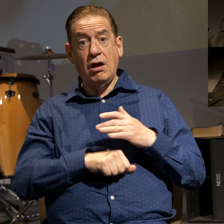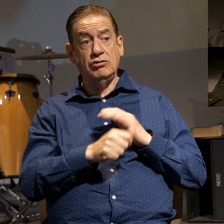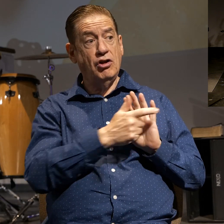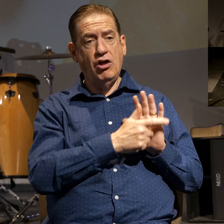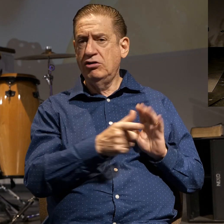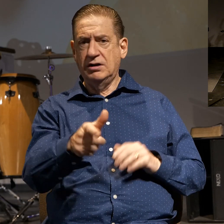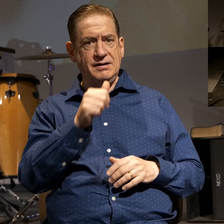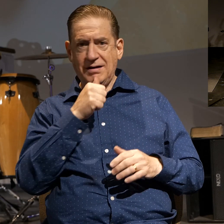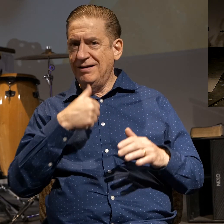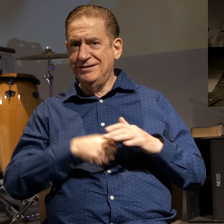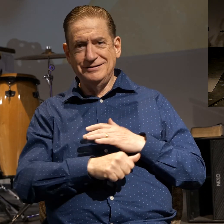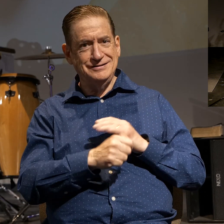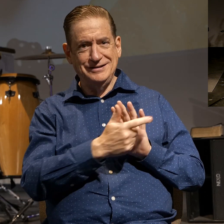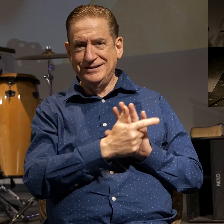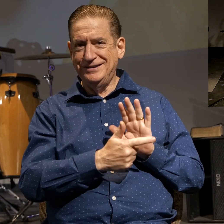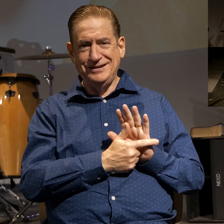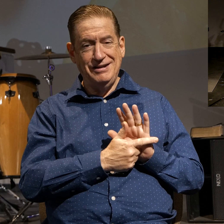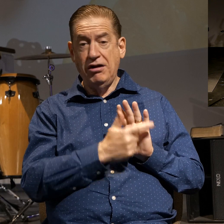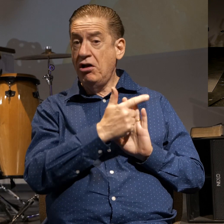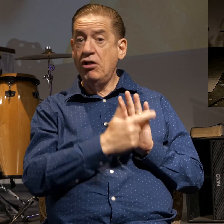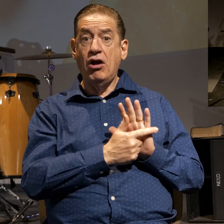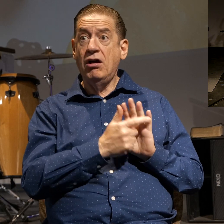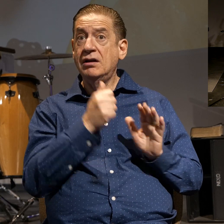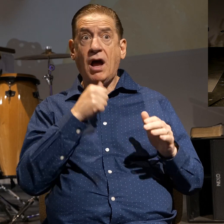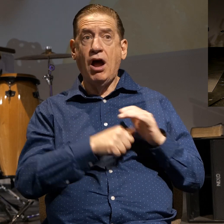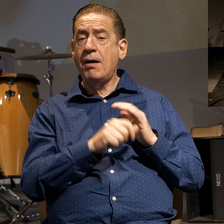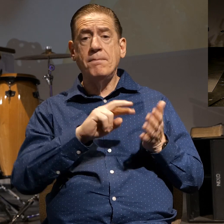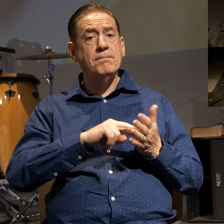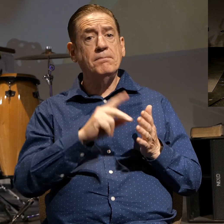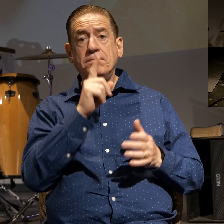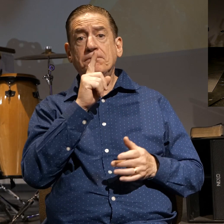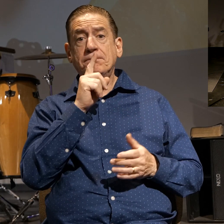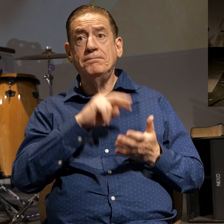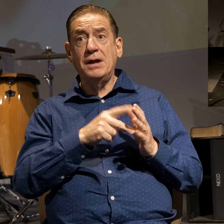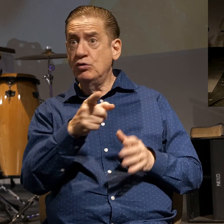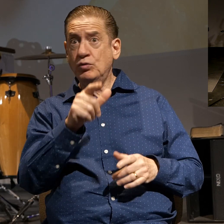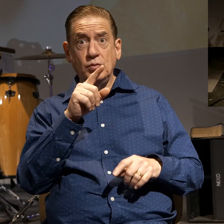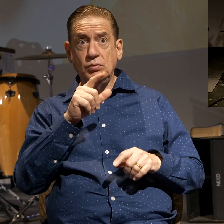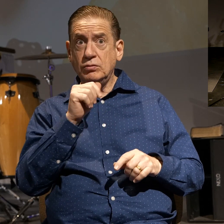are not under the law, being under the law does not mean obeying the law.